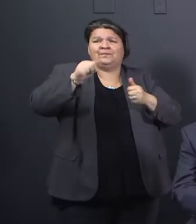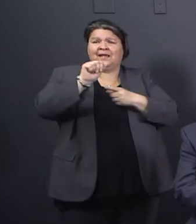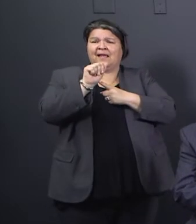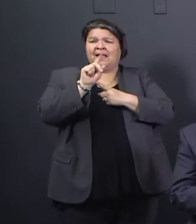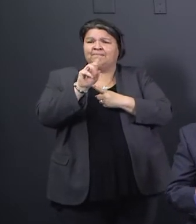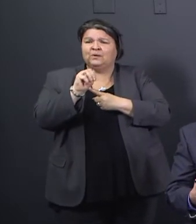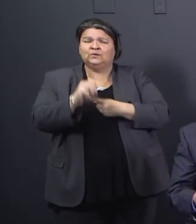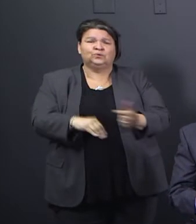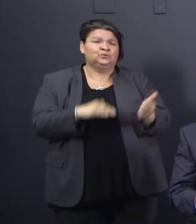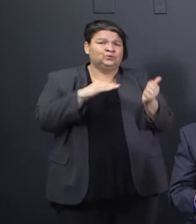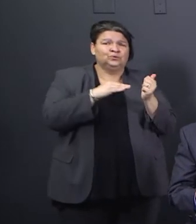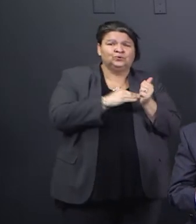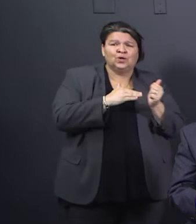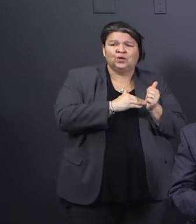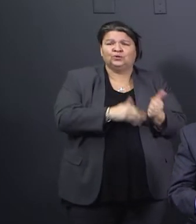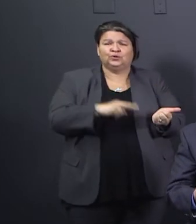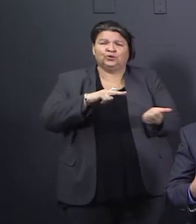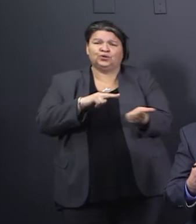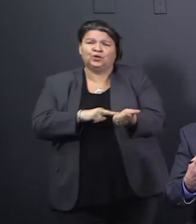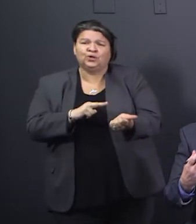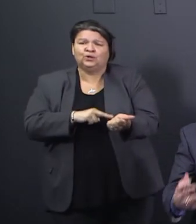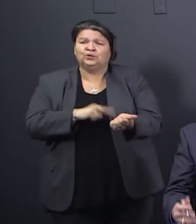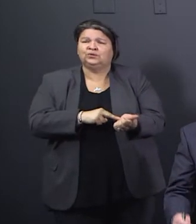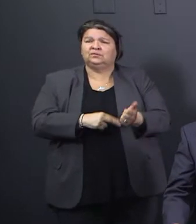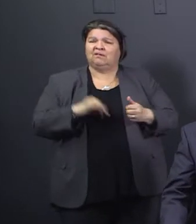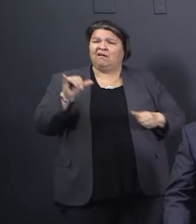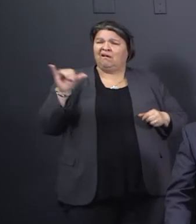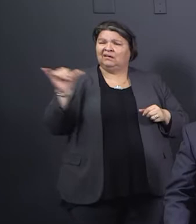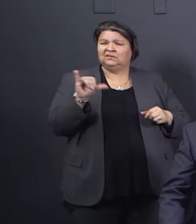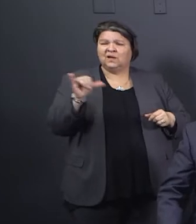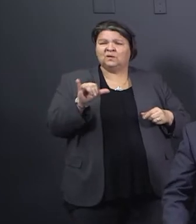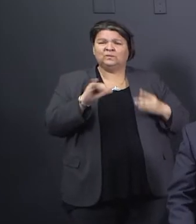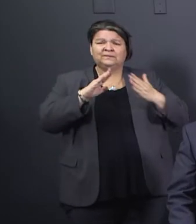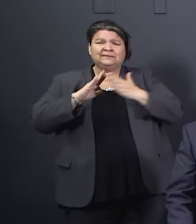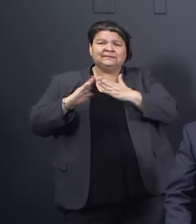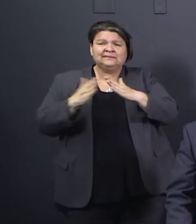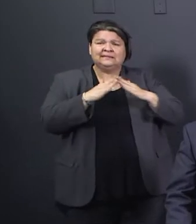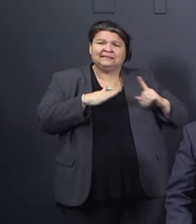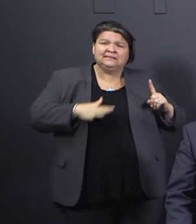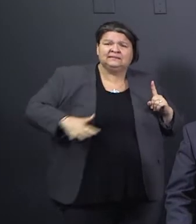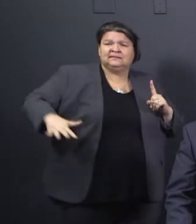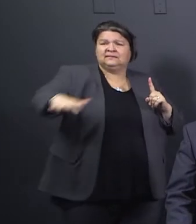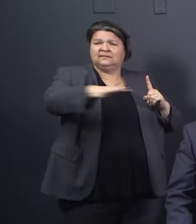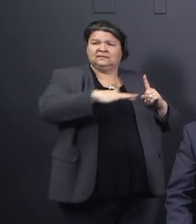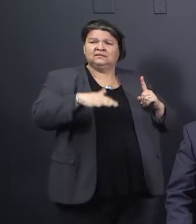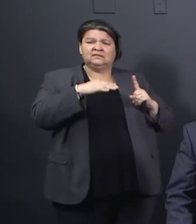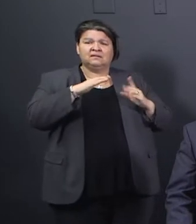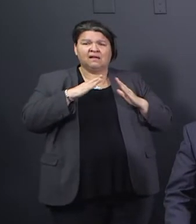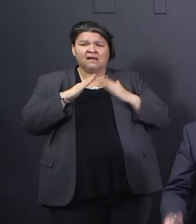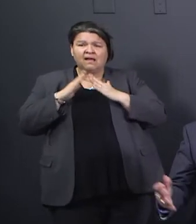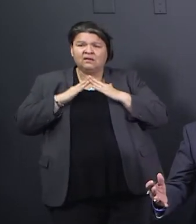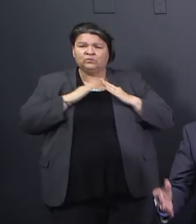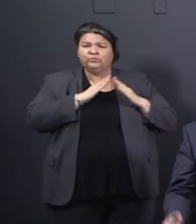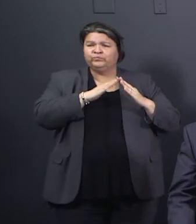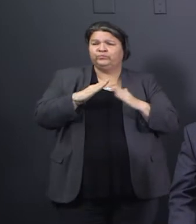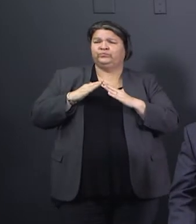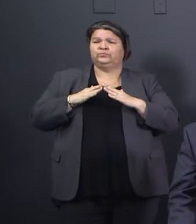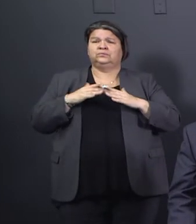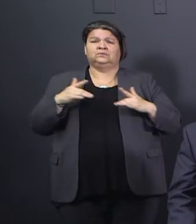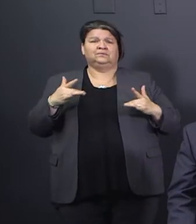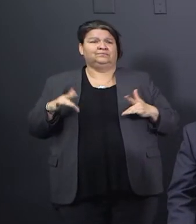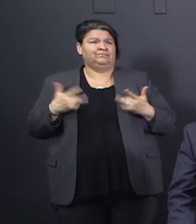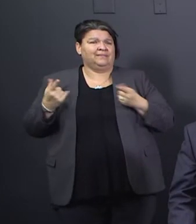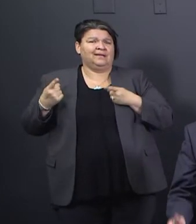but especially among the cities and the county in this particular event as we've faced this